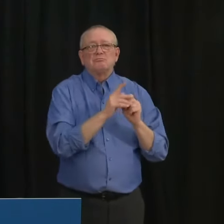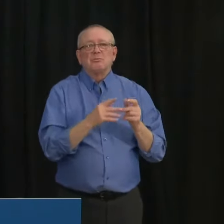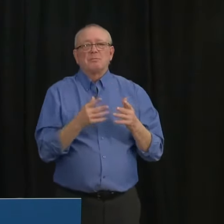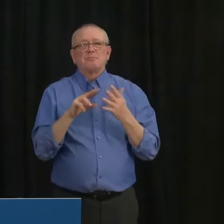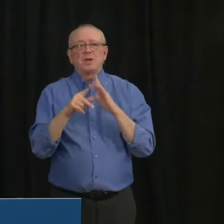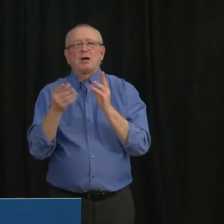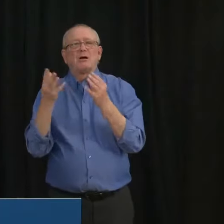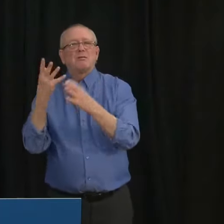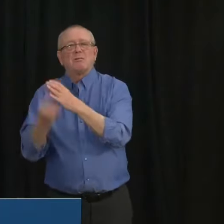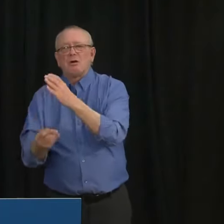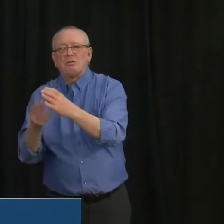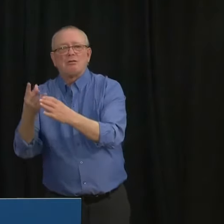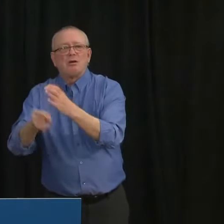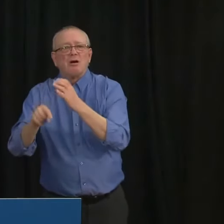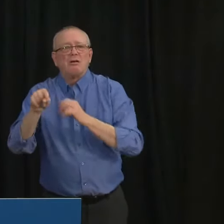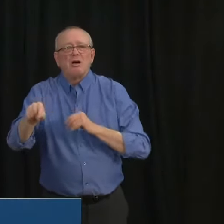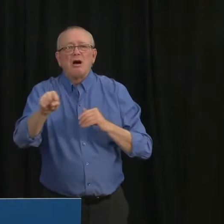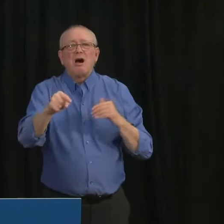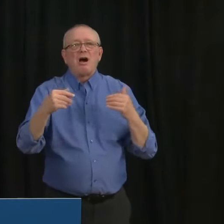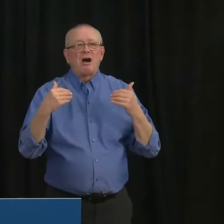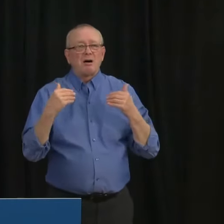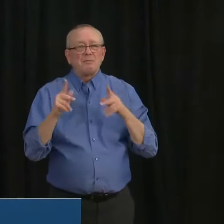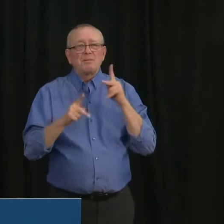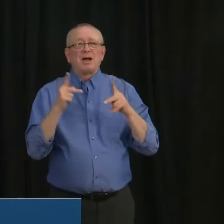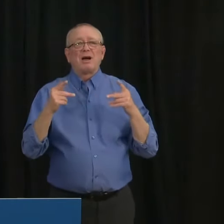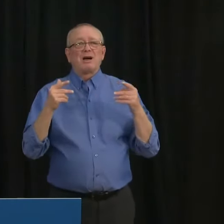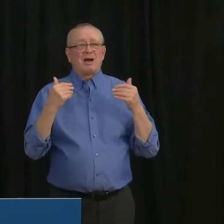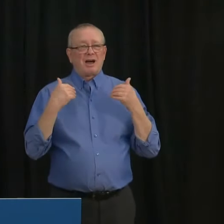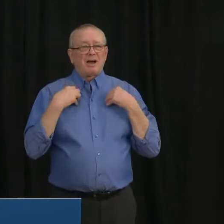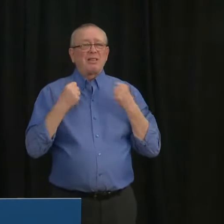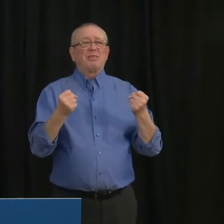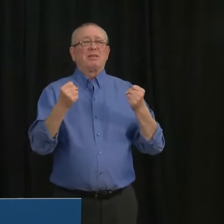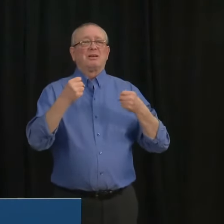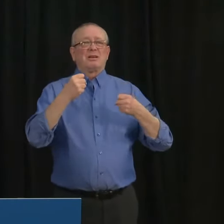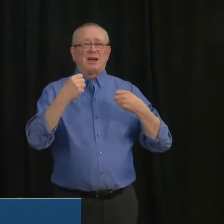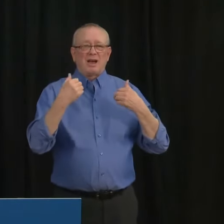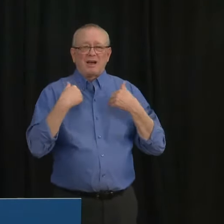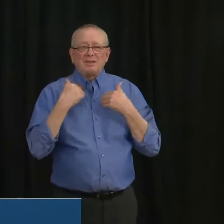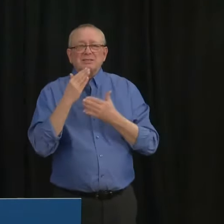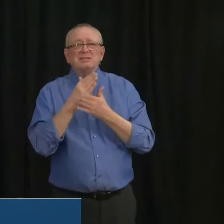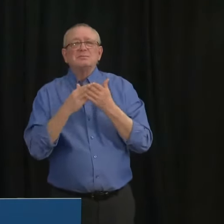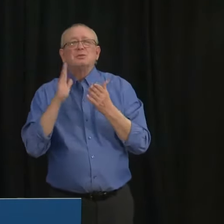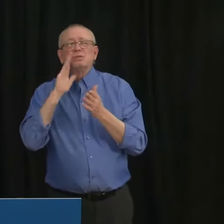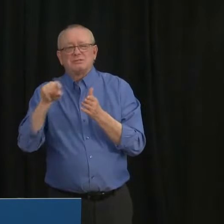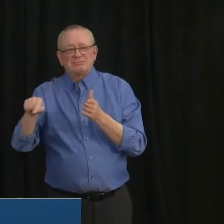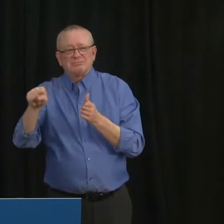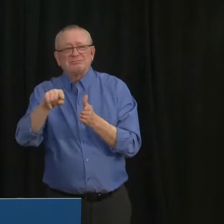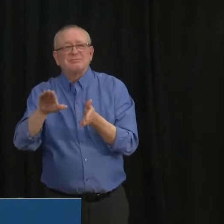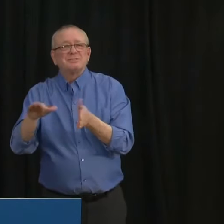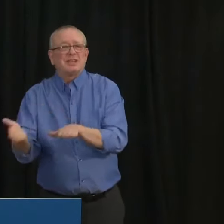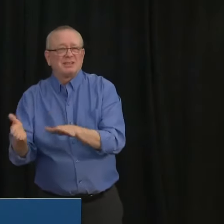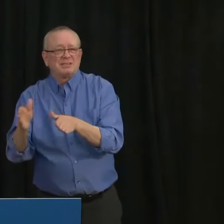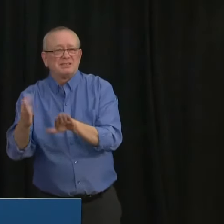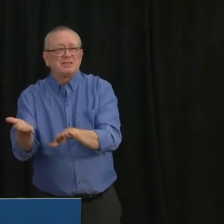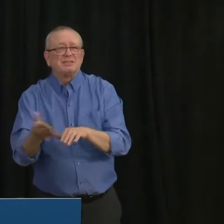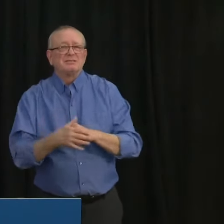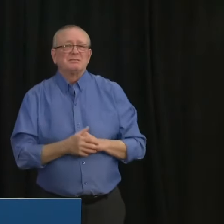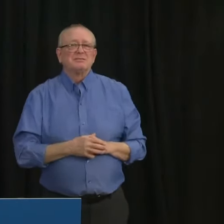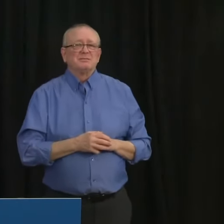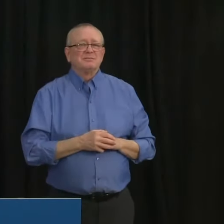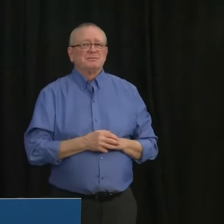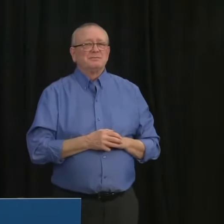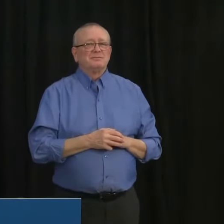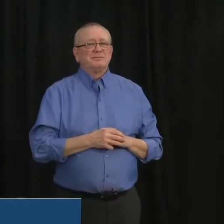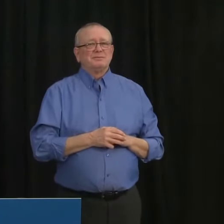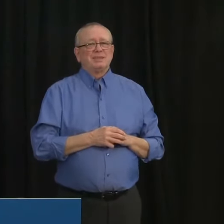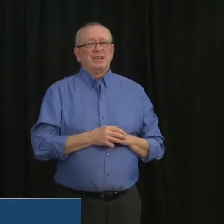people's health and I fear a cost to people's lives. If we do not, if we do not take